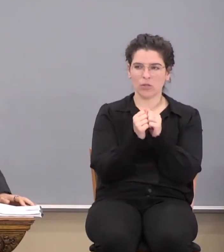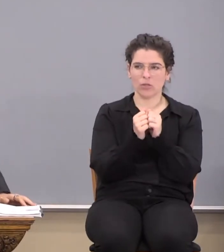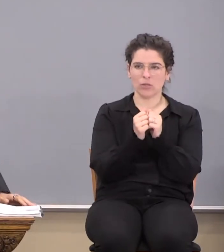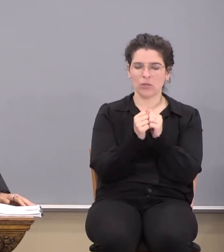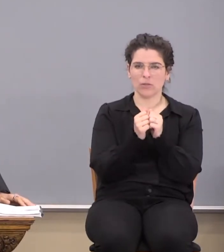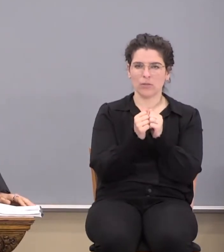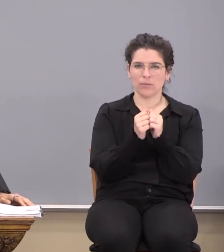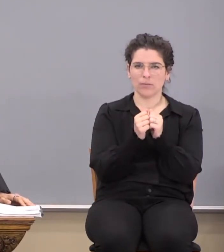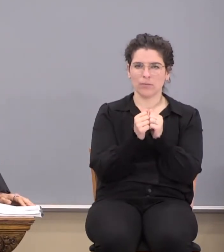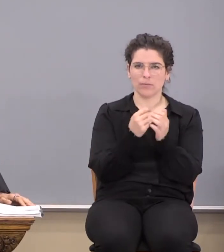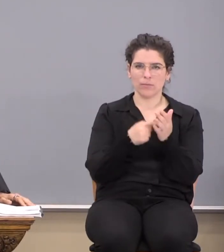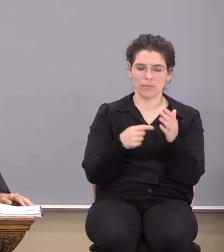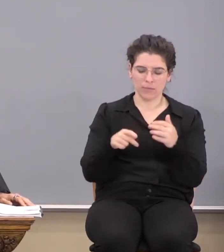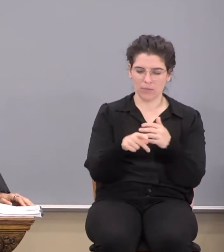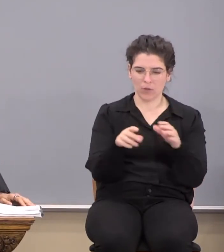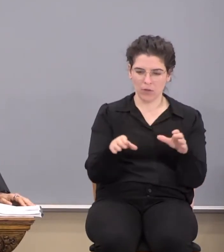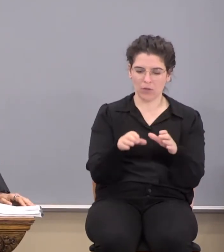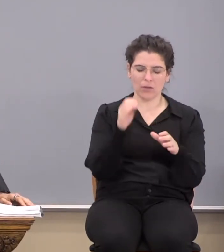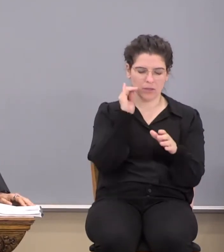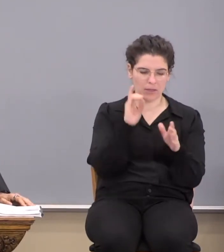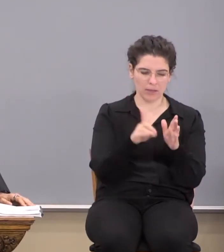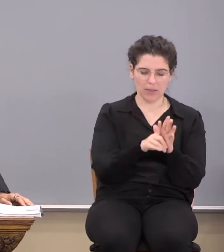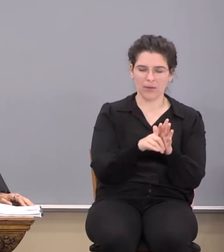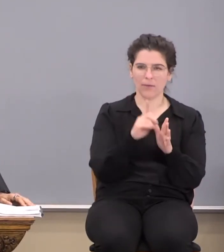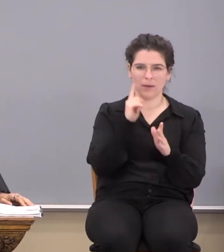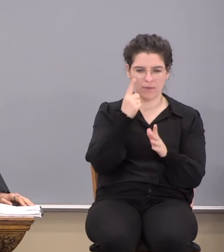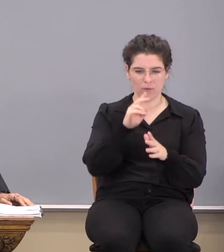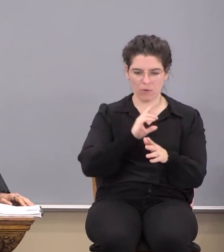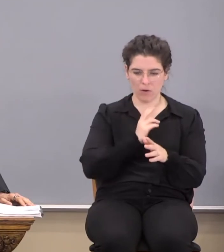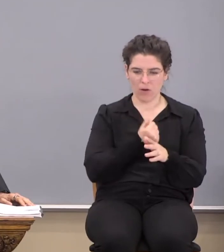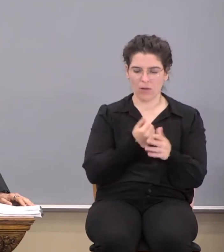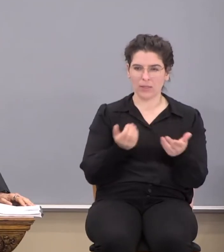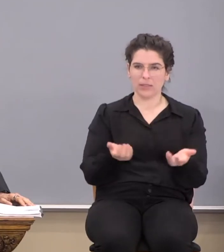here. But what the Apostle Paul does in identifying for us here,